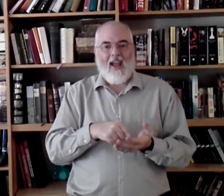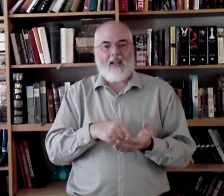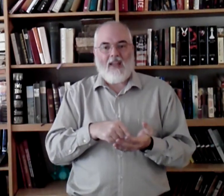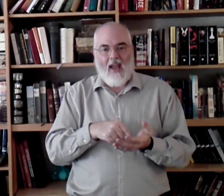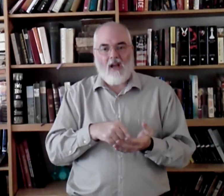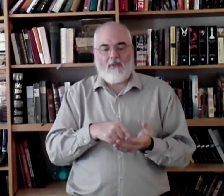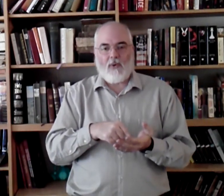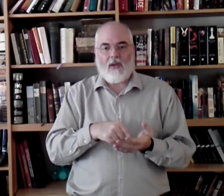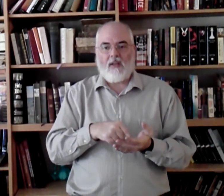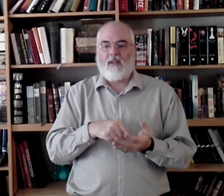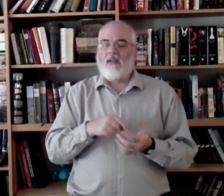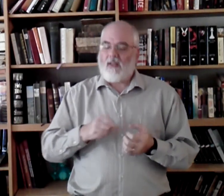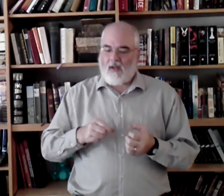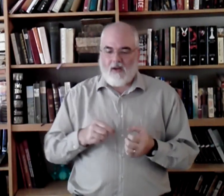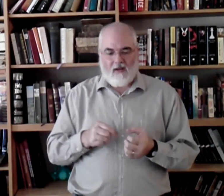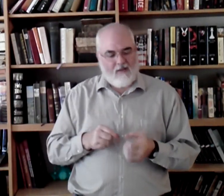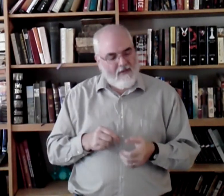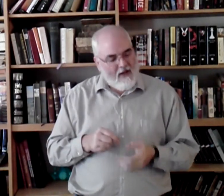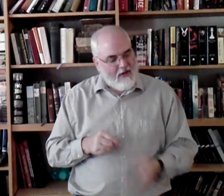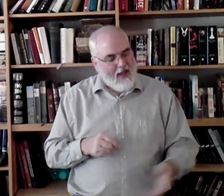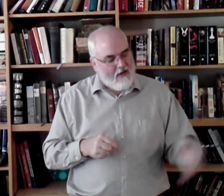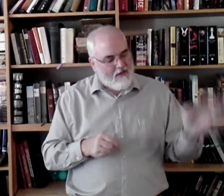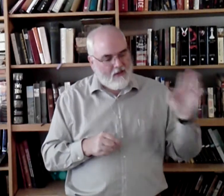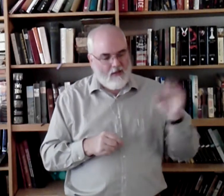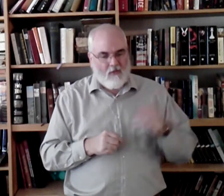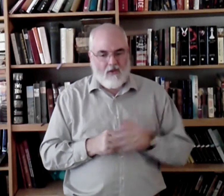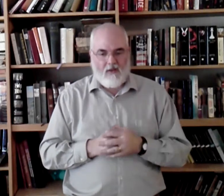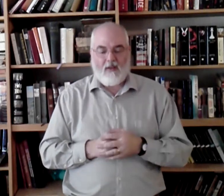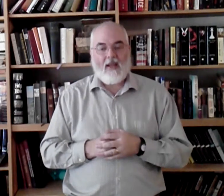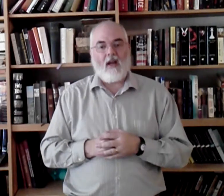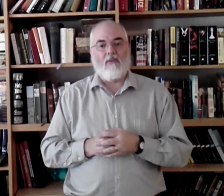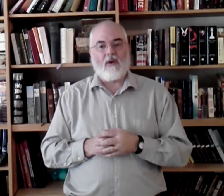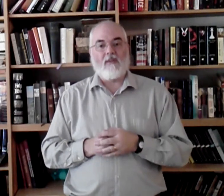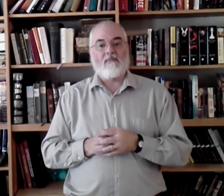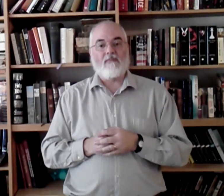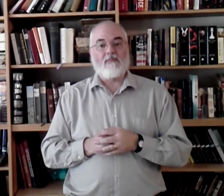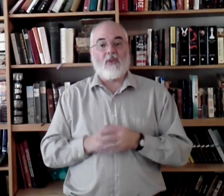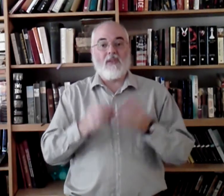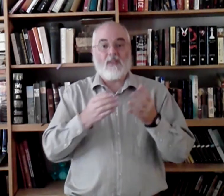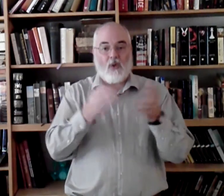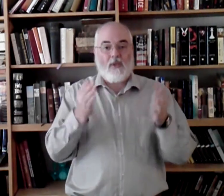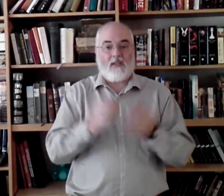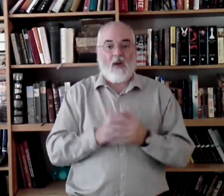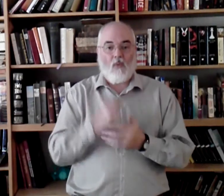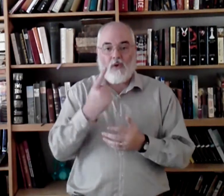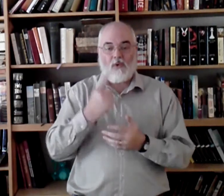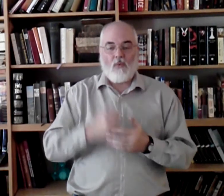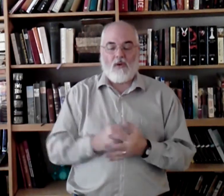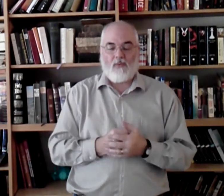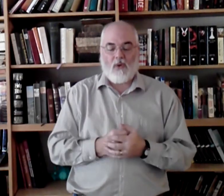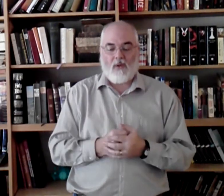At Calvary. All right? Leave out at, it's a little word, Calvary. So this whole thing's got one new word for you.